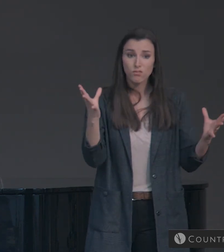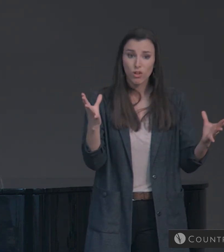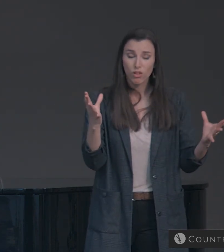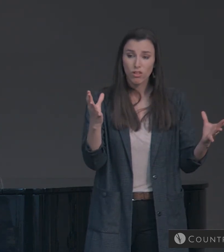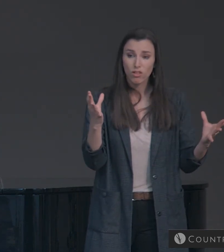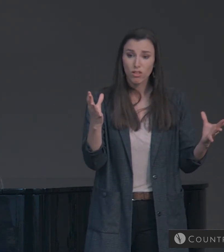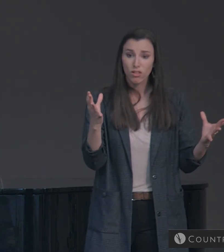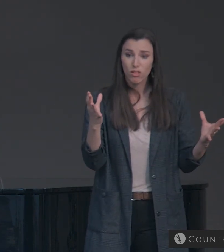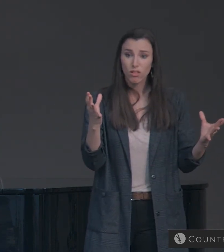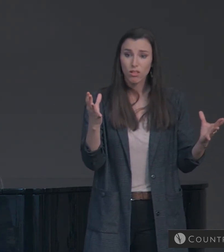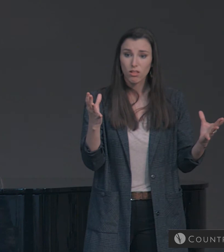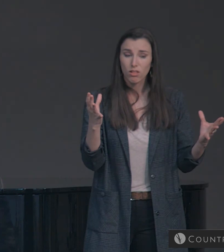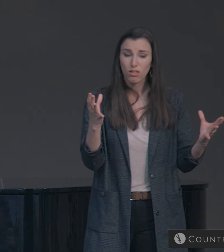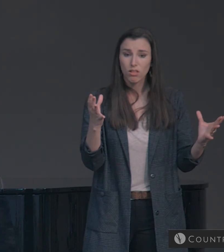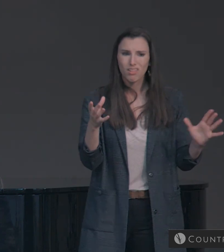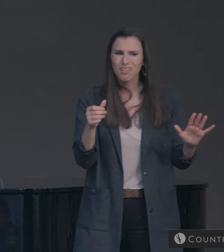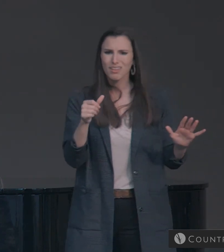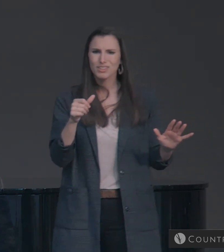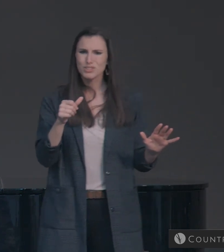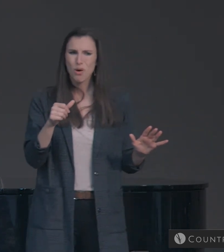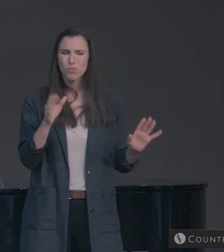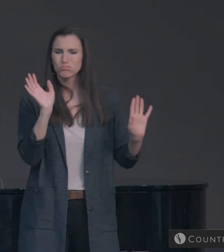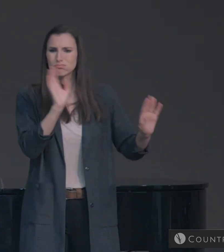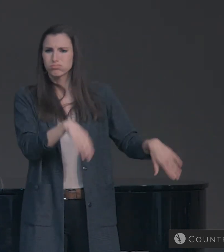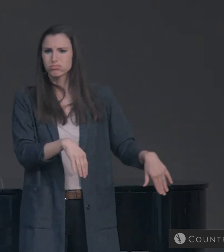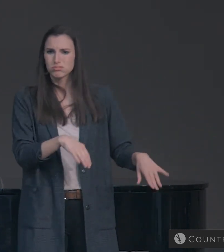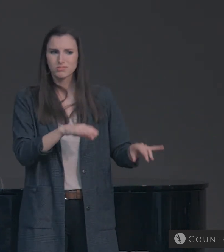So don't worry about the scoffers.